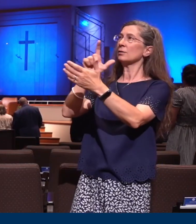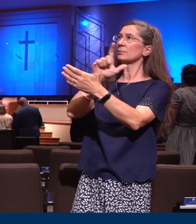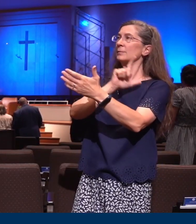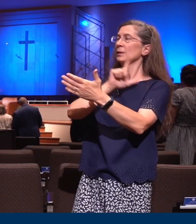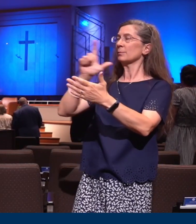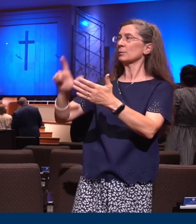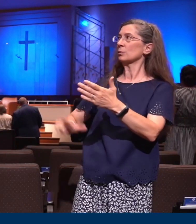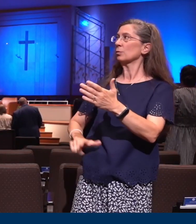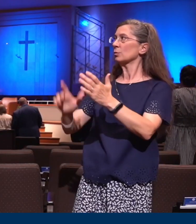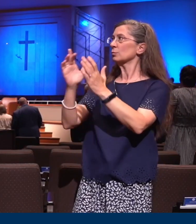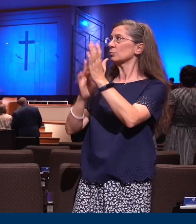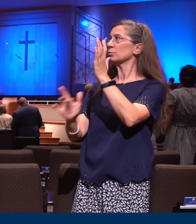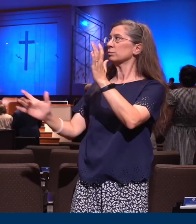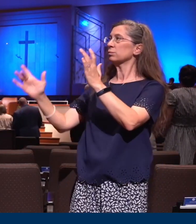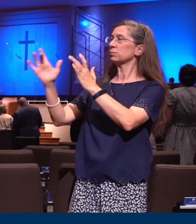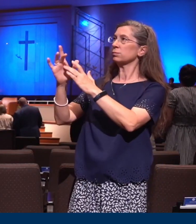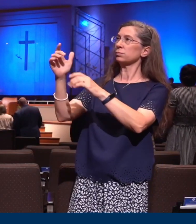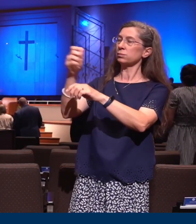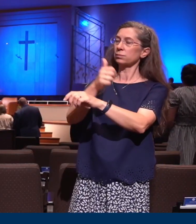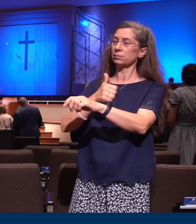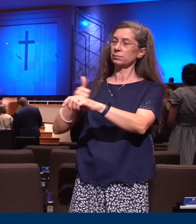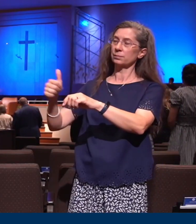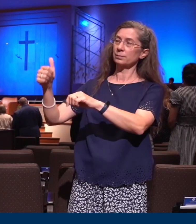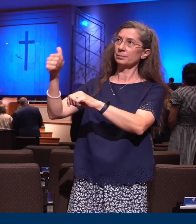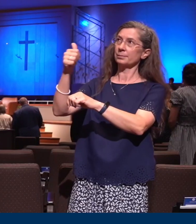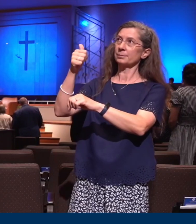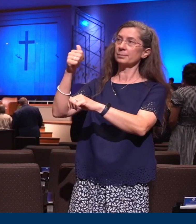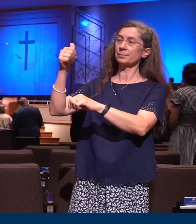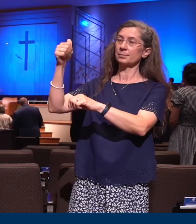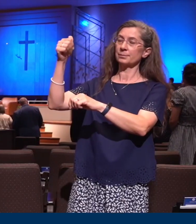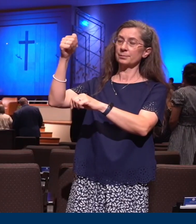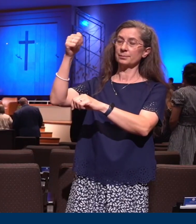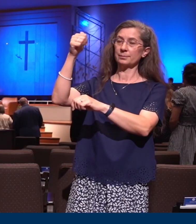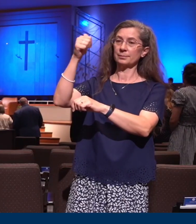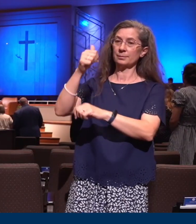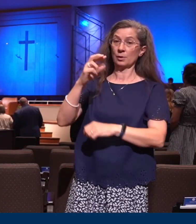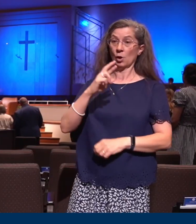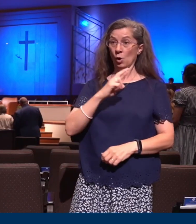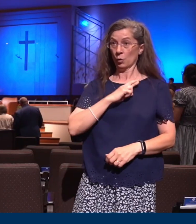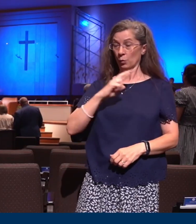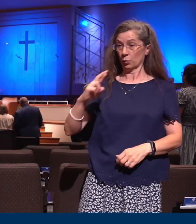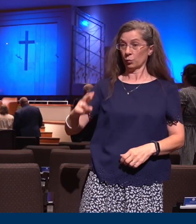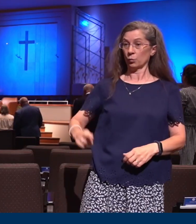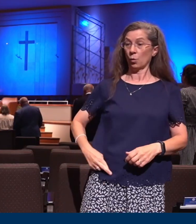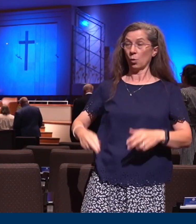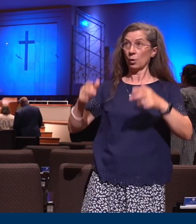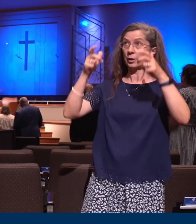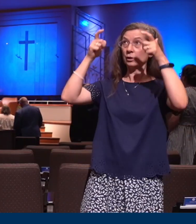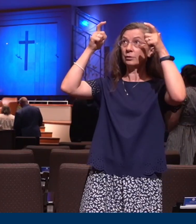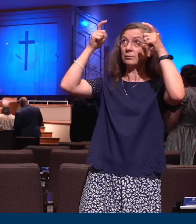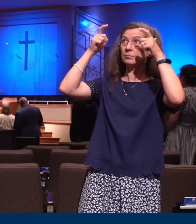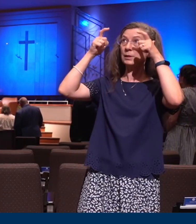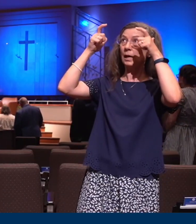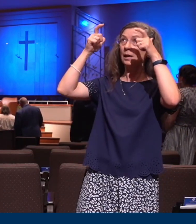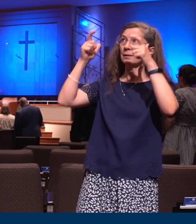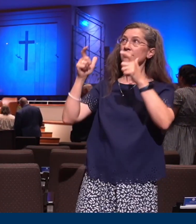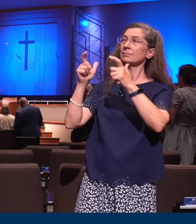him Lord of all. Bring forth the royal